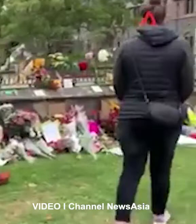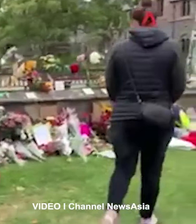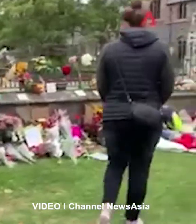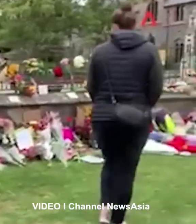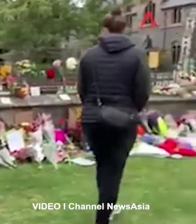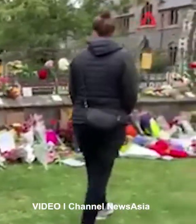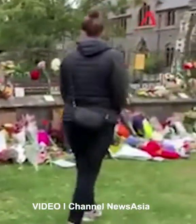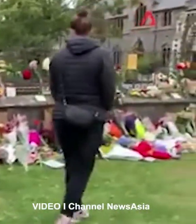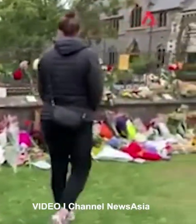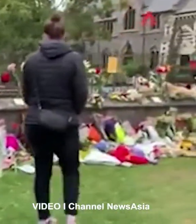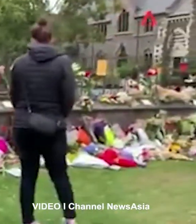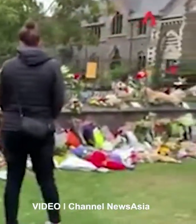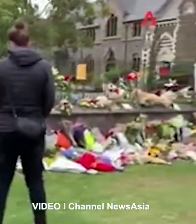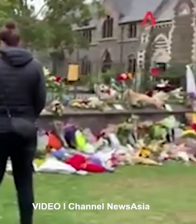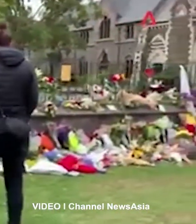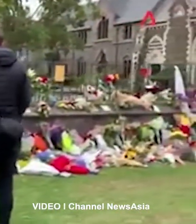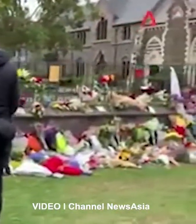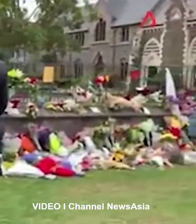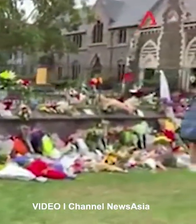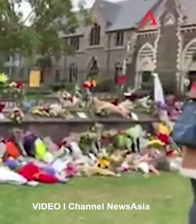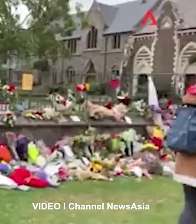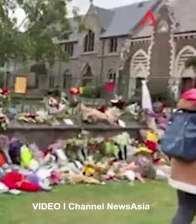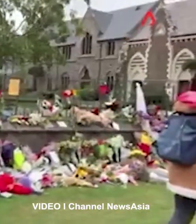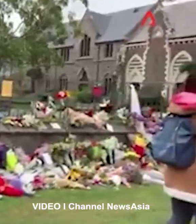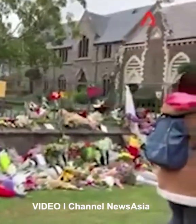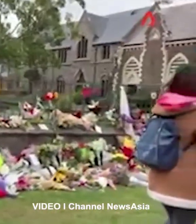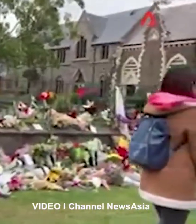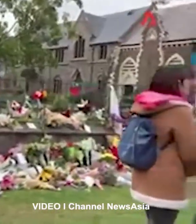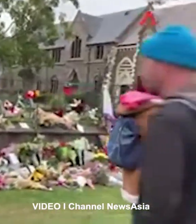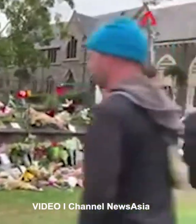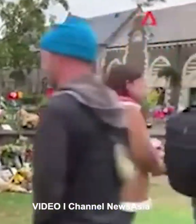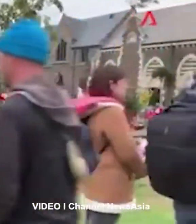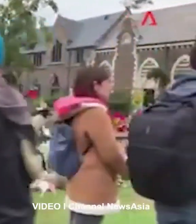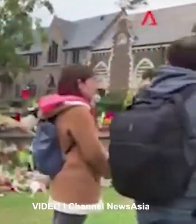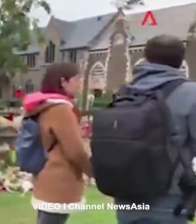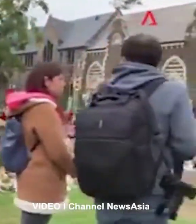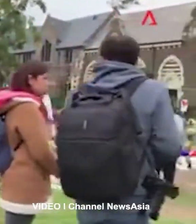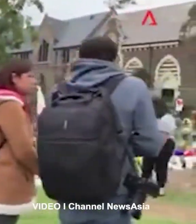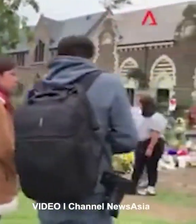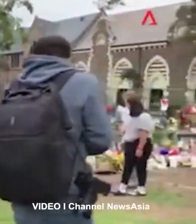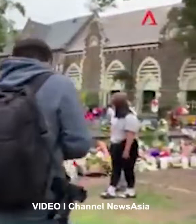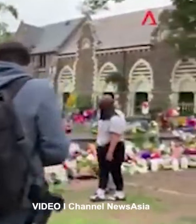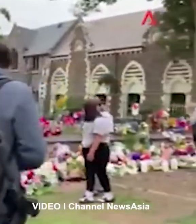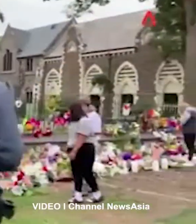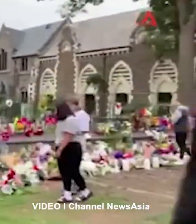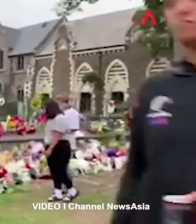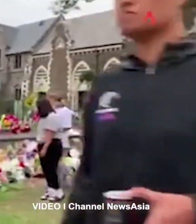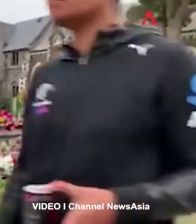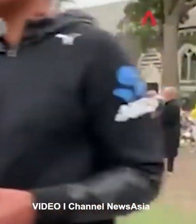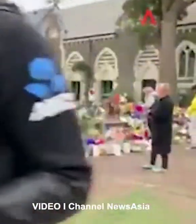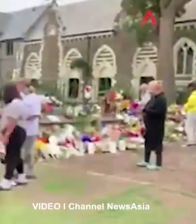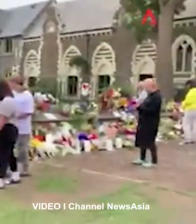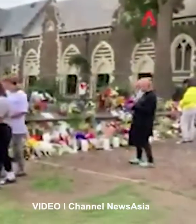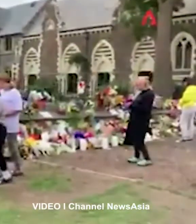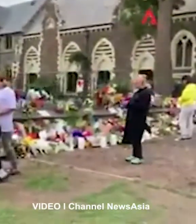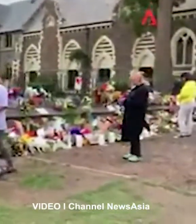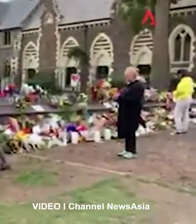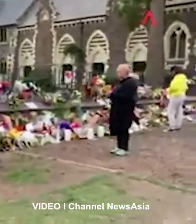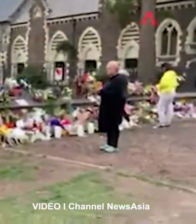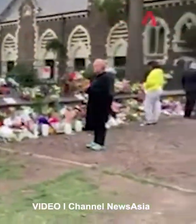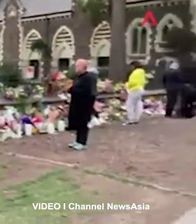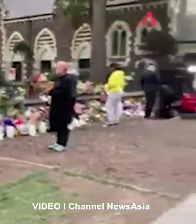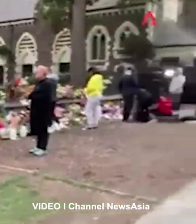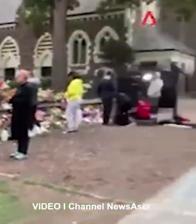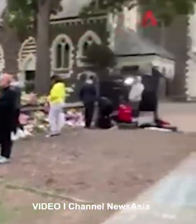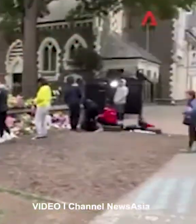to say, there will be an increased police presence in Christchurch tomorrow to ensure public safety. There